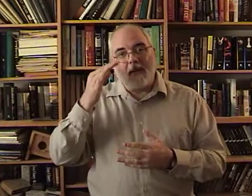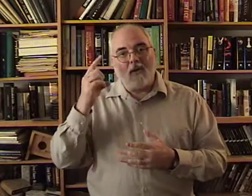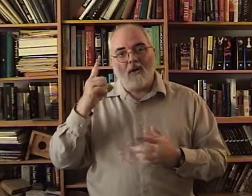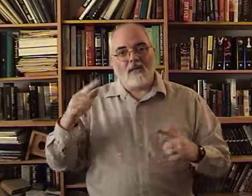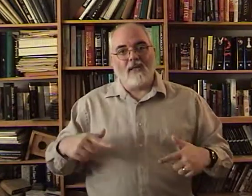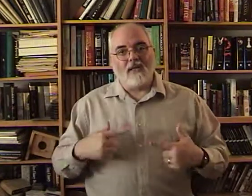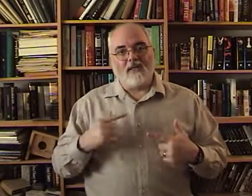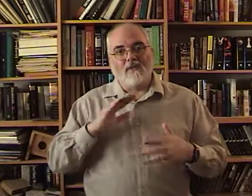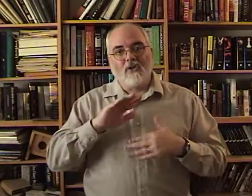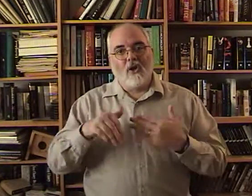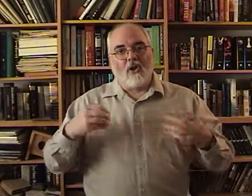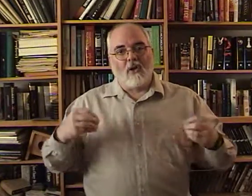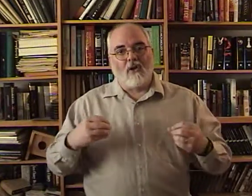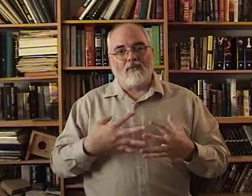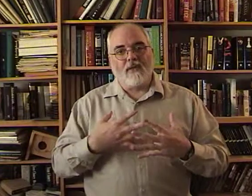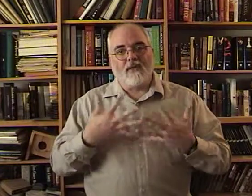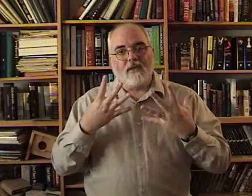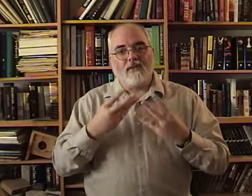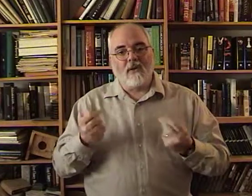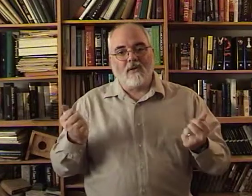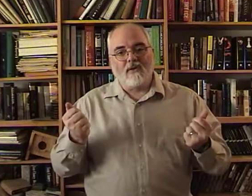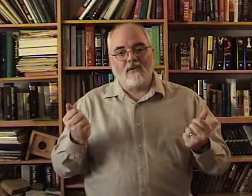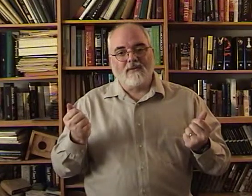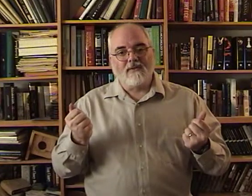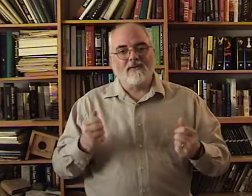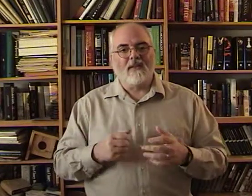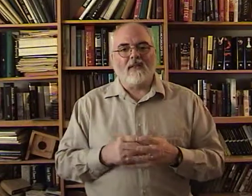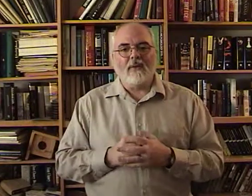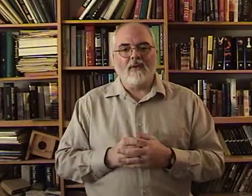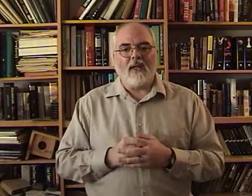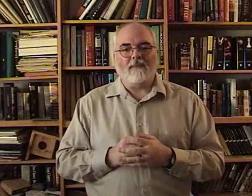Because he lives. All fear is gone. Did we do that?